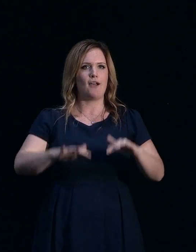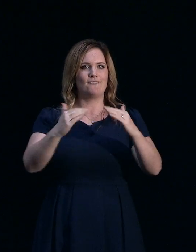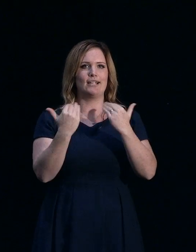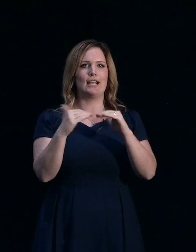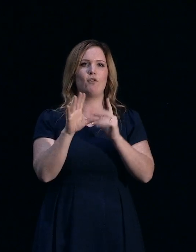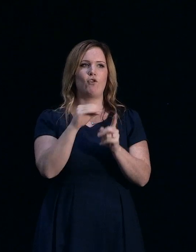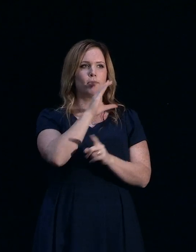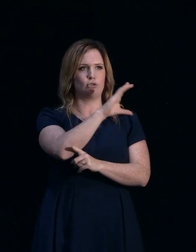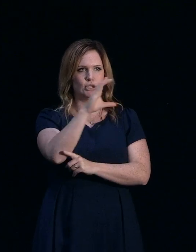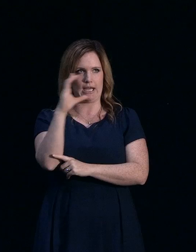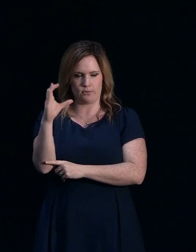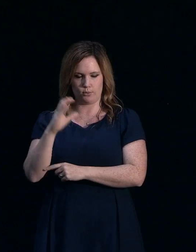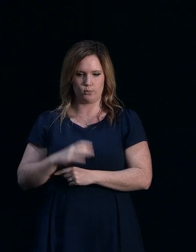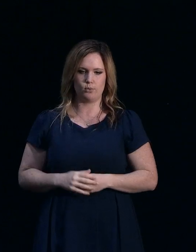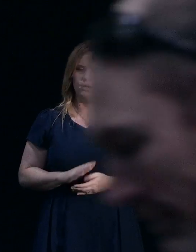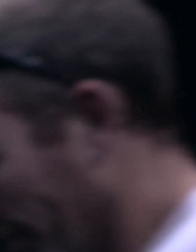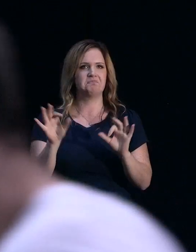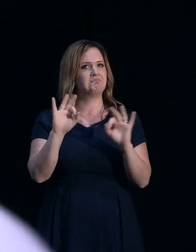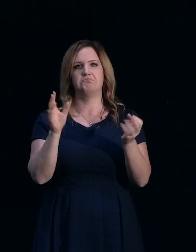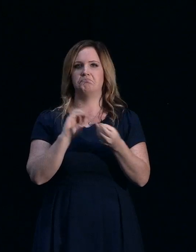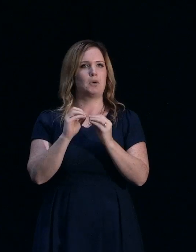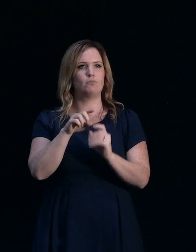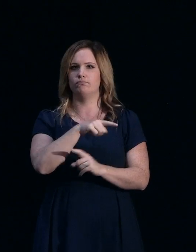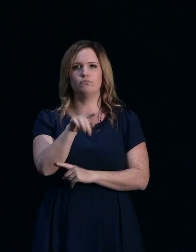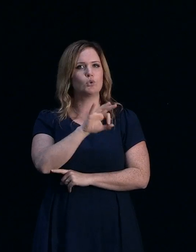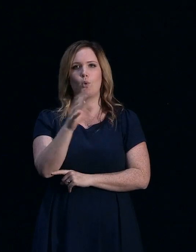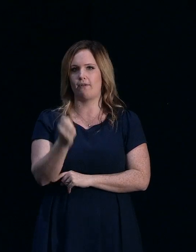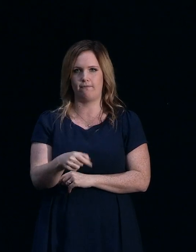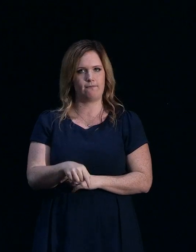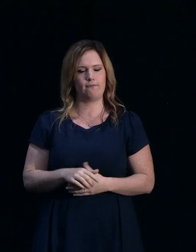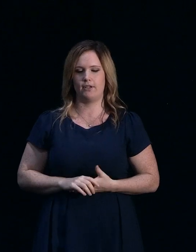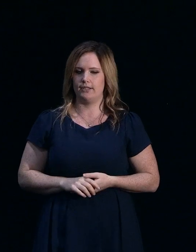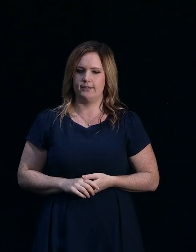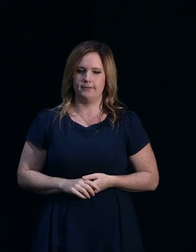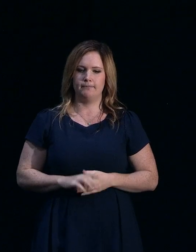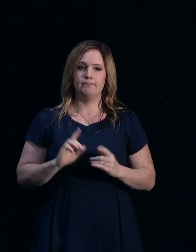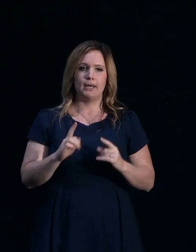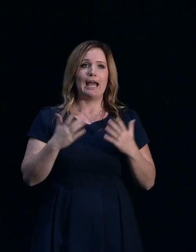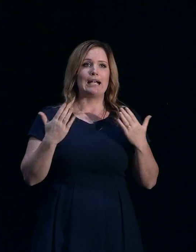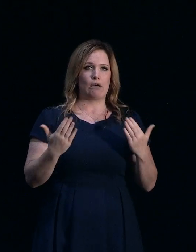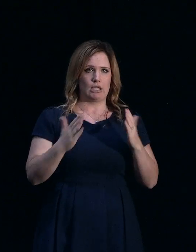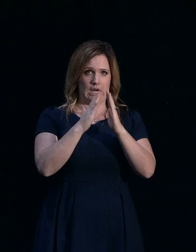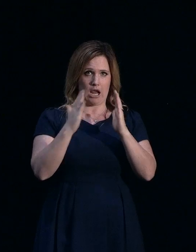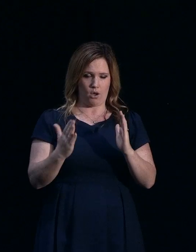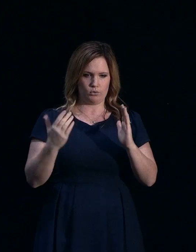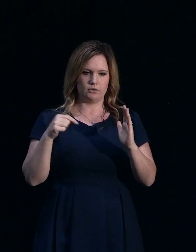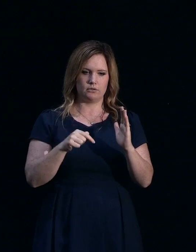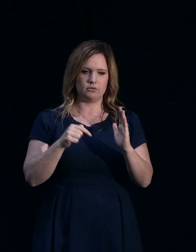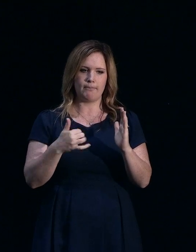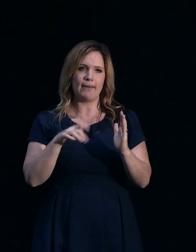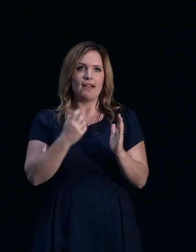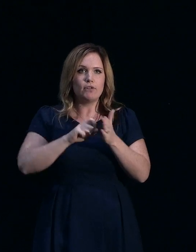Christchurch City Council. So there will be no issue there. As far as existing houses go that might have had a